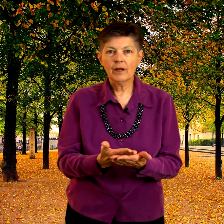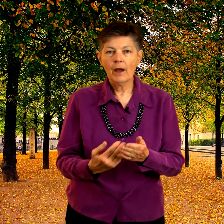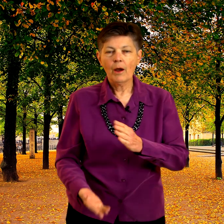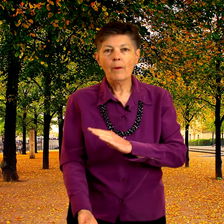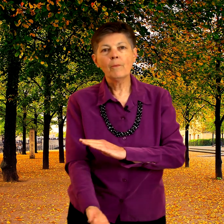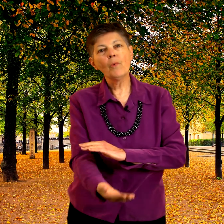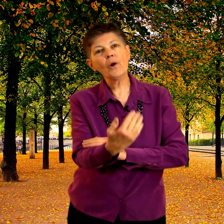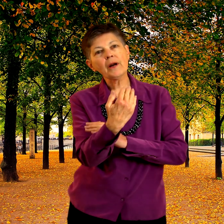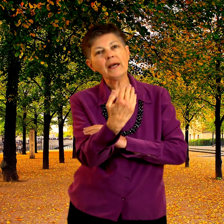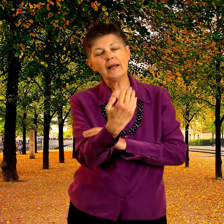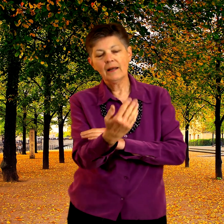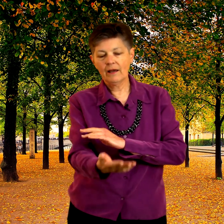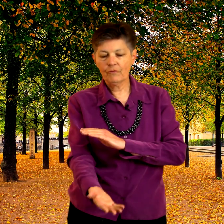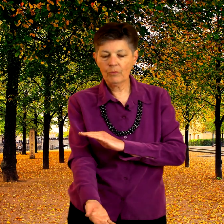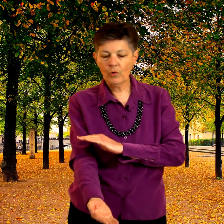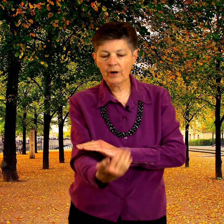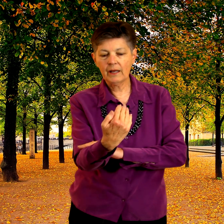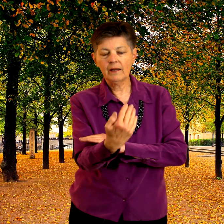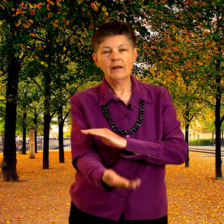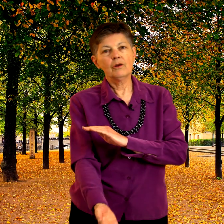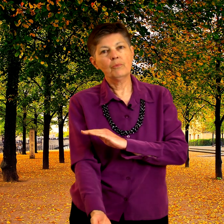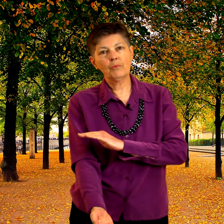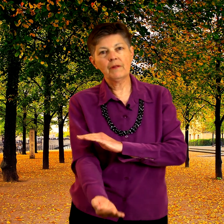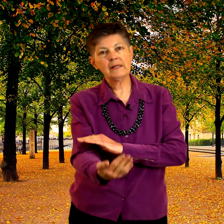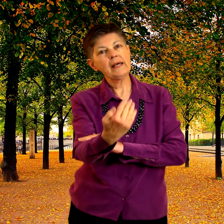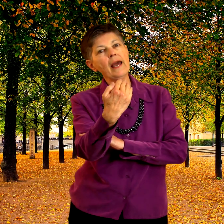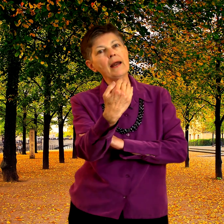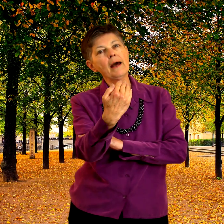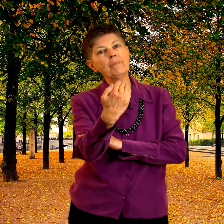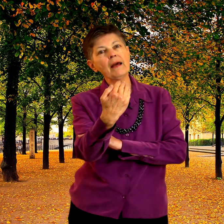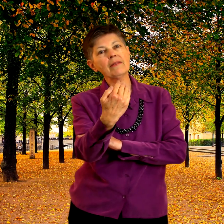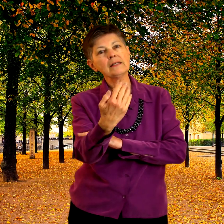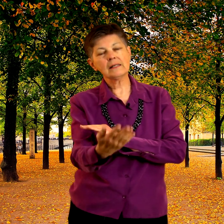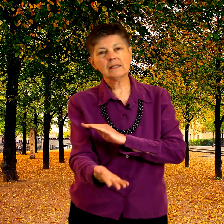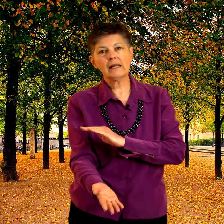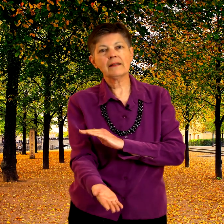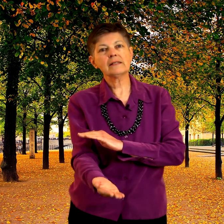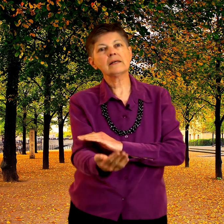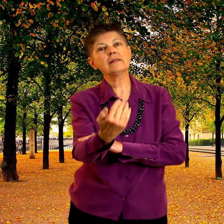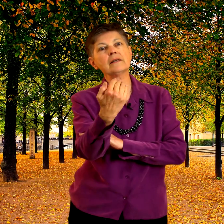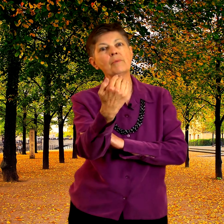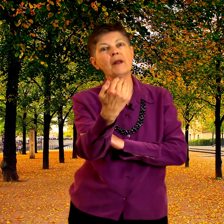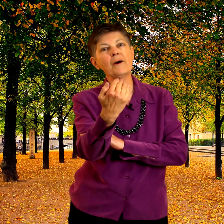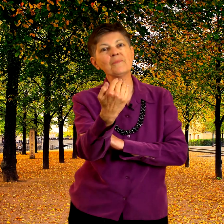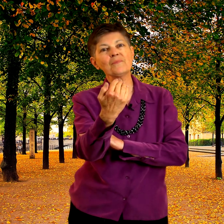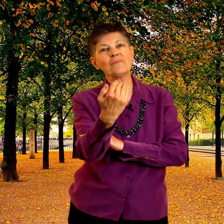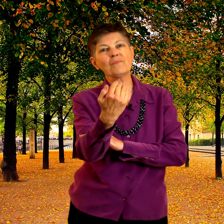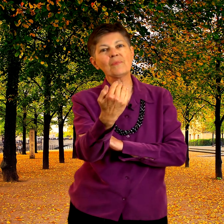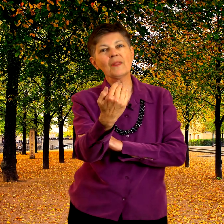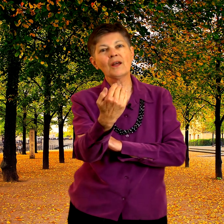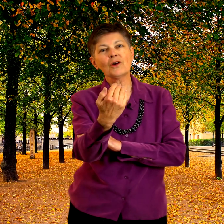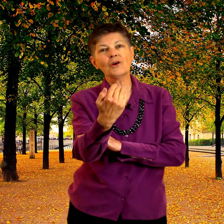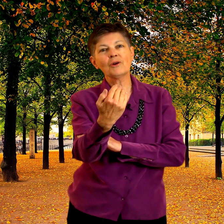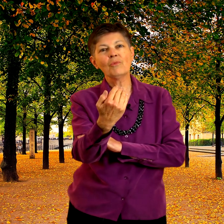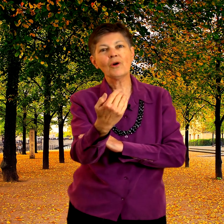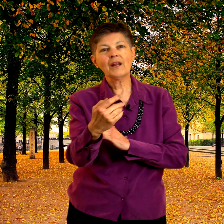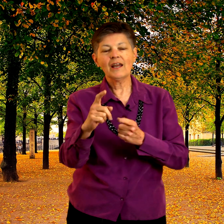morning now for morning you bring this hand up like this this is like the Sun's coming up good morning